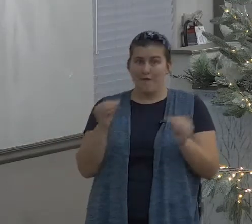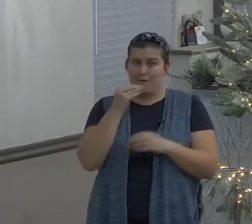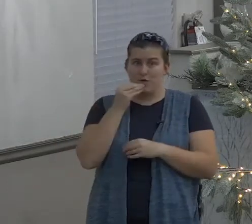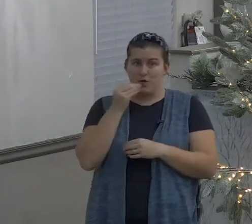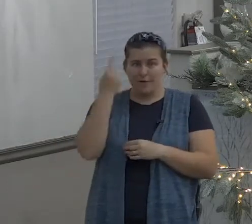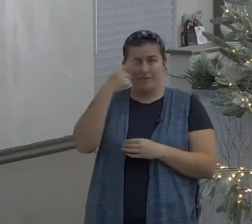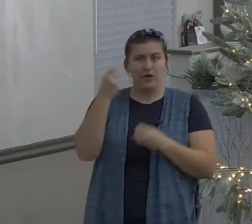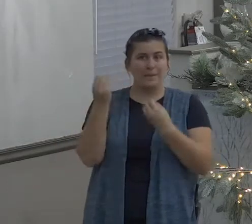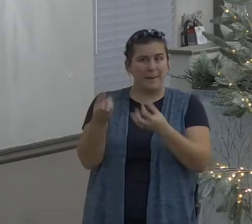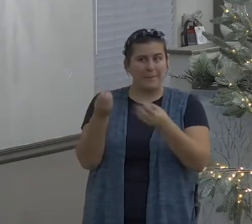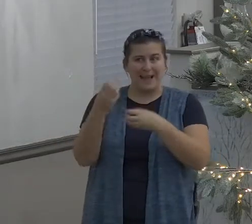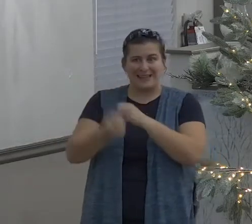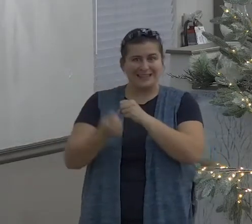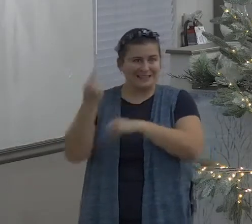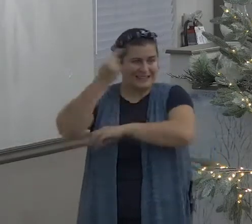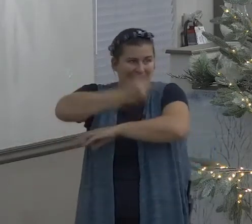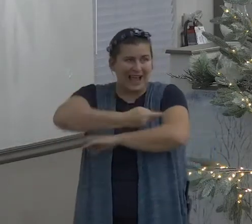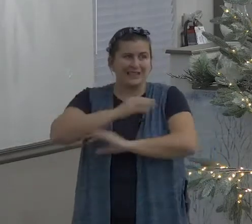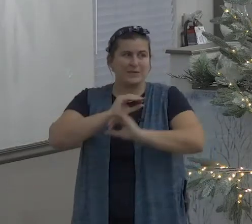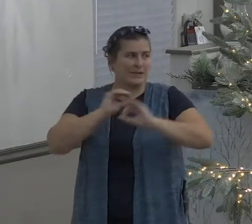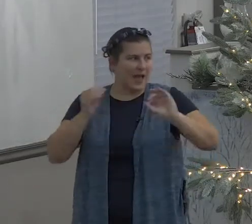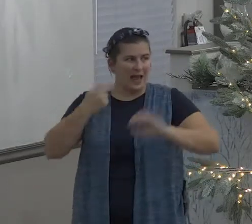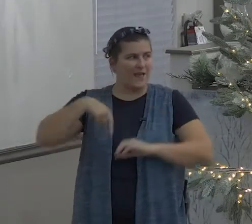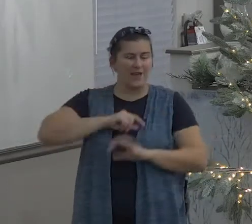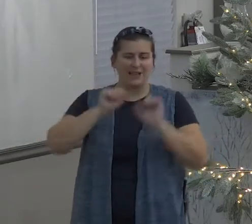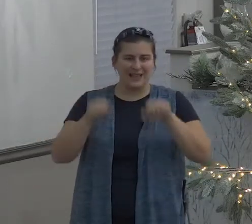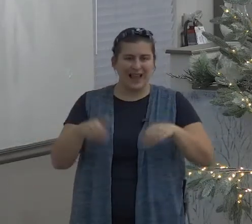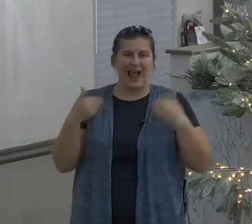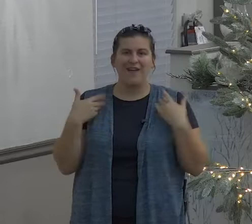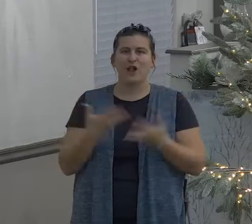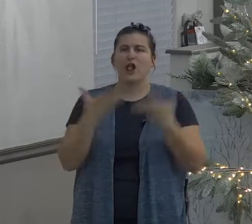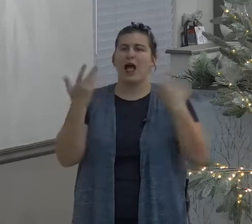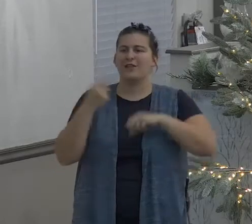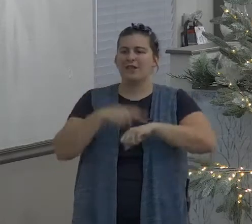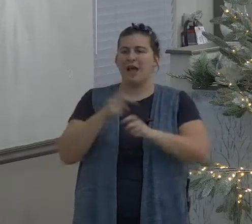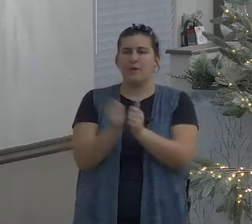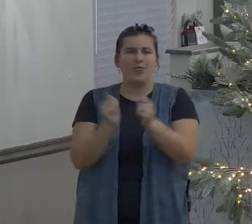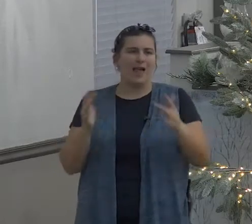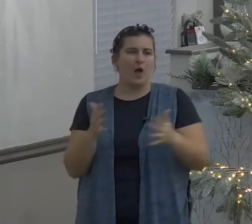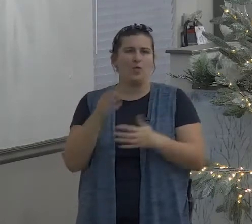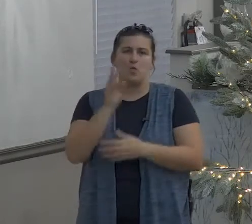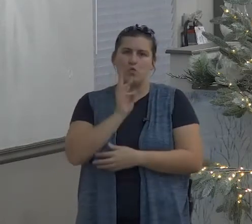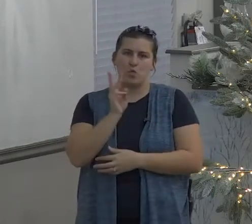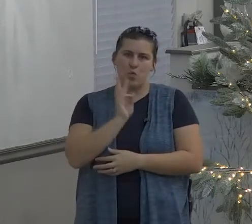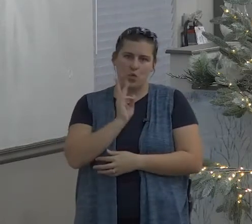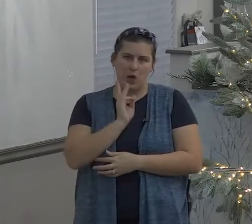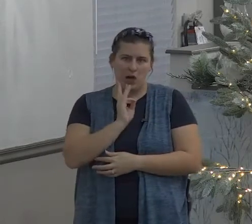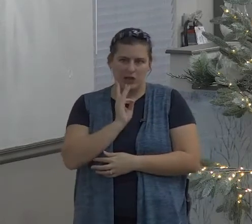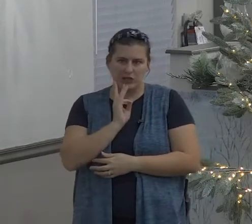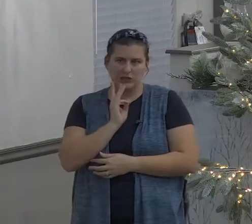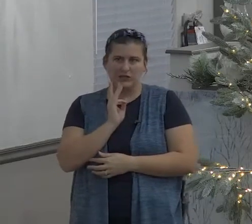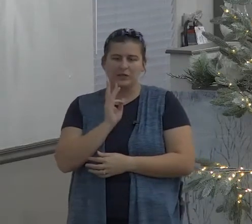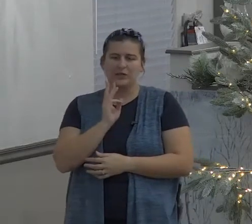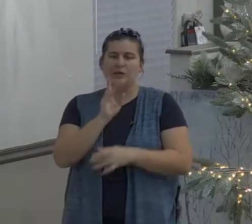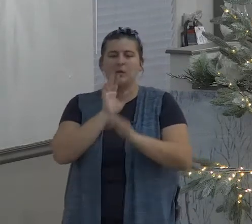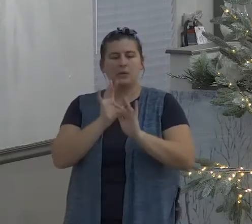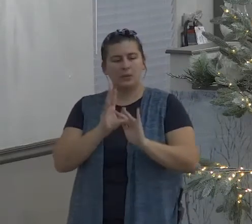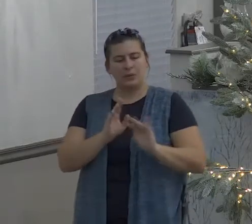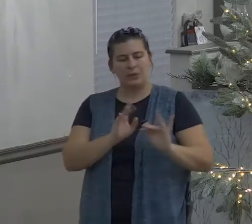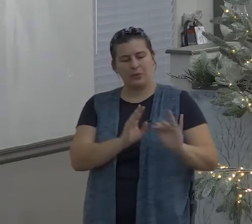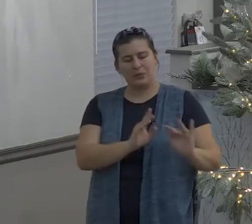wants to refresh us because we need that besides listen many could go without food for days